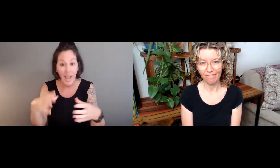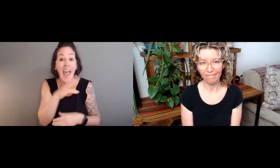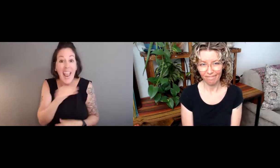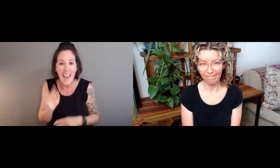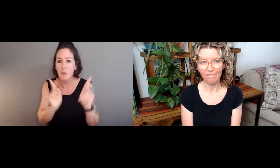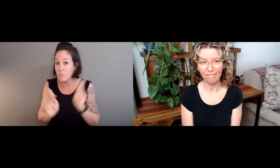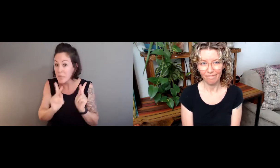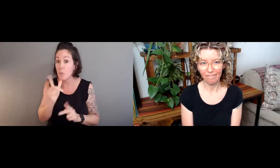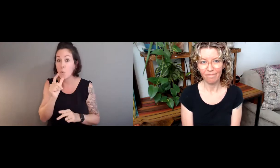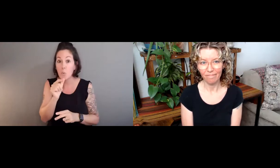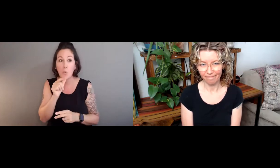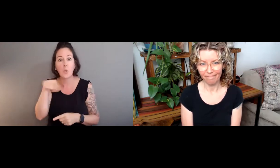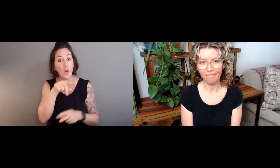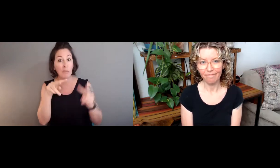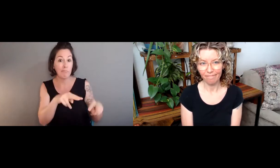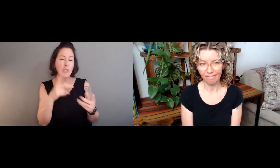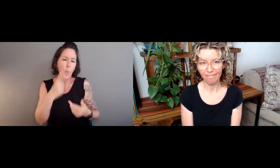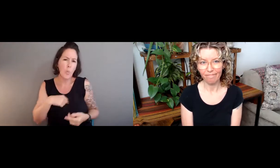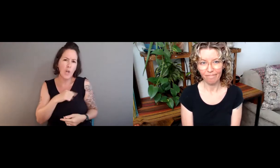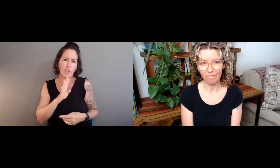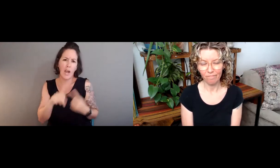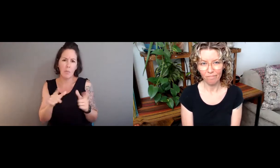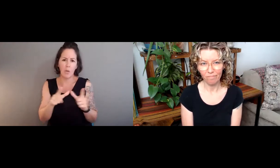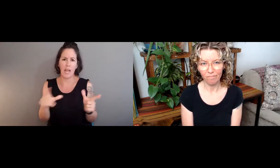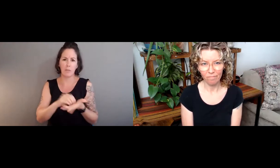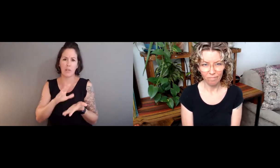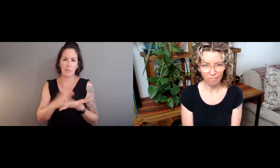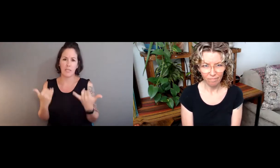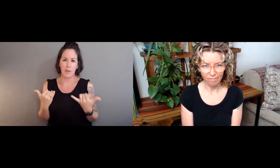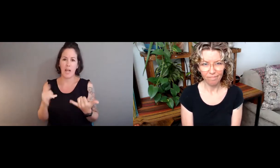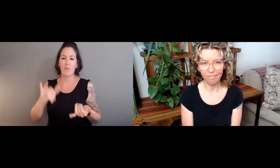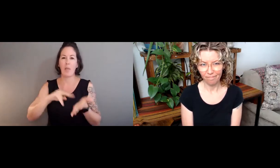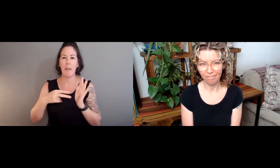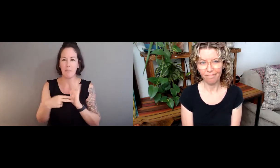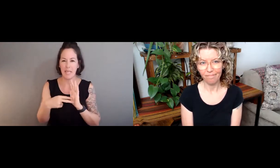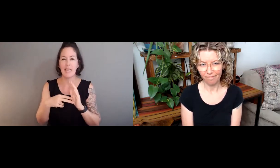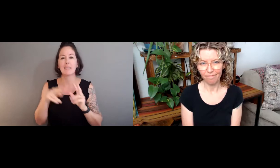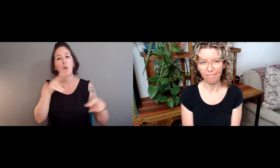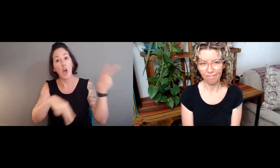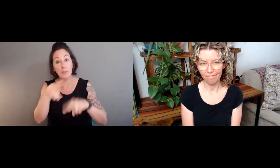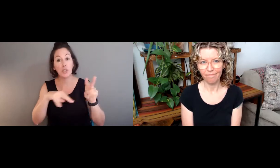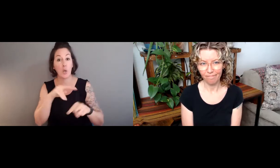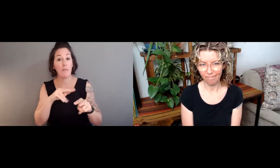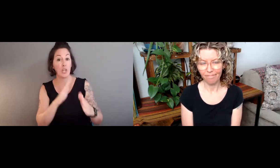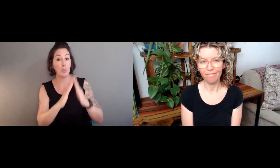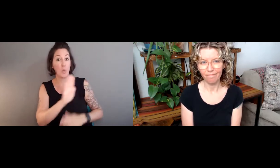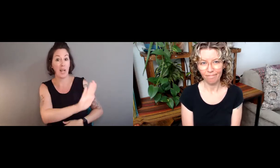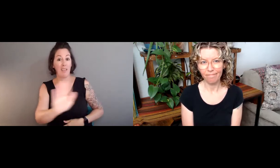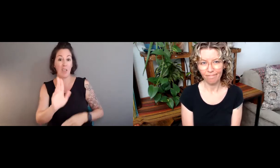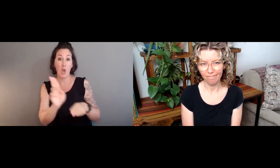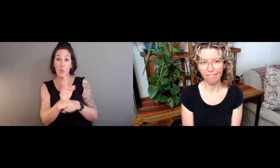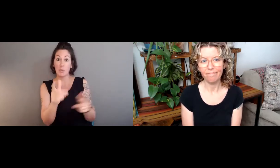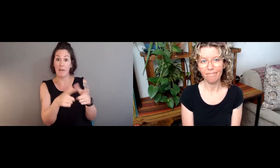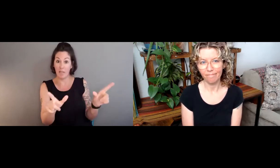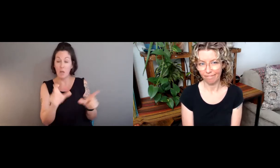gathering an interdisciplinary team, not only an interdisciplinary team. I mean, when we're talking, we're talking about language documentation now.